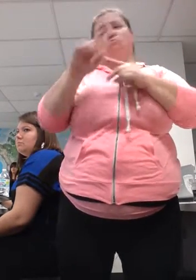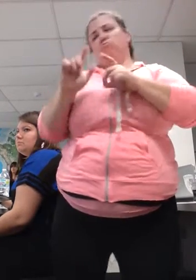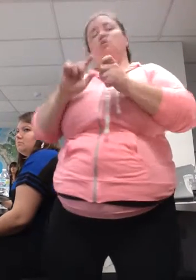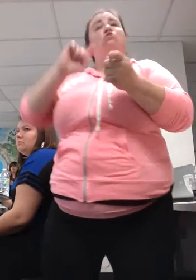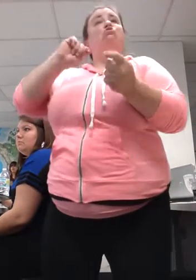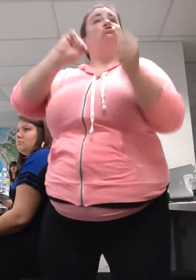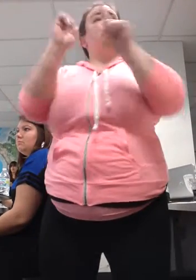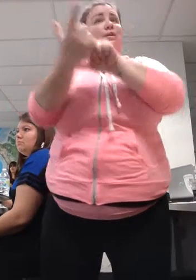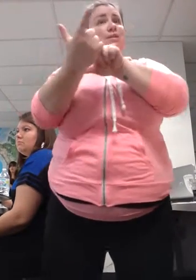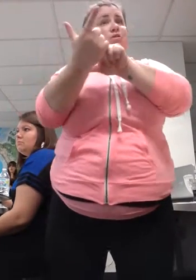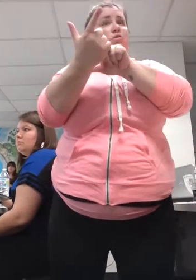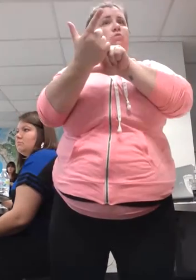conceptually accurate sign English.